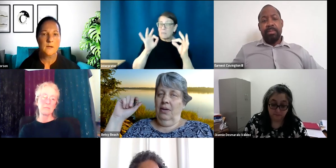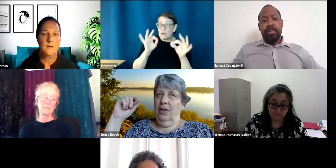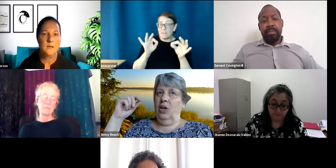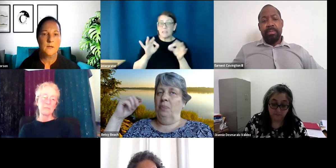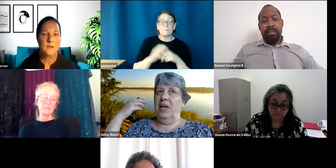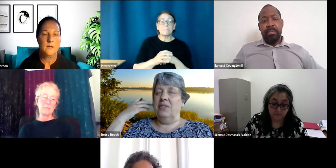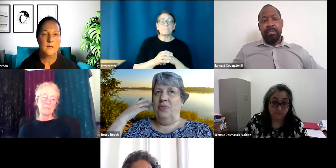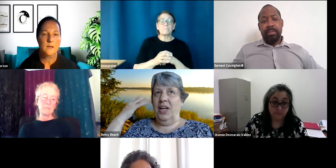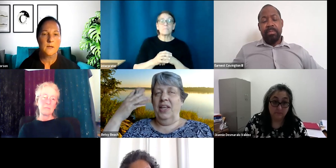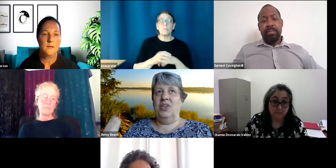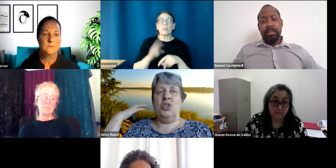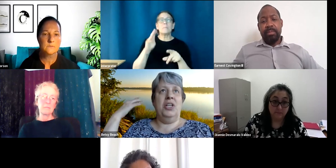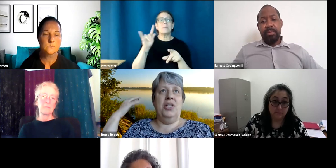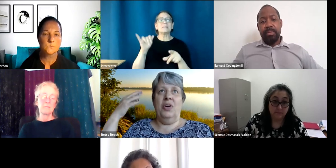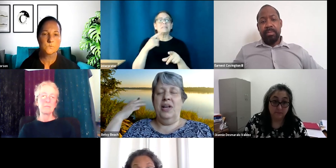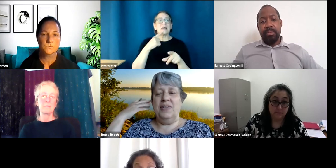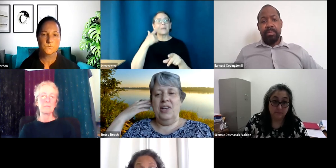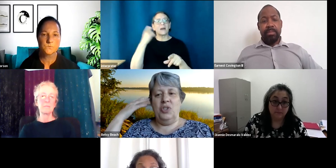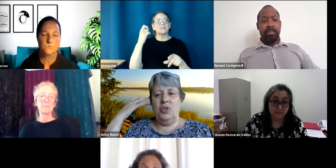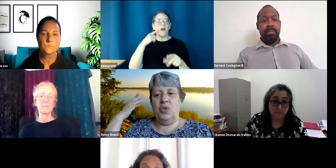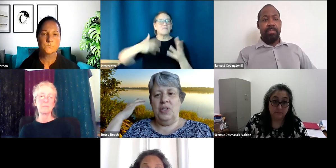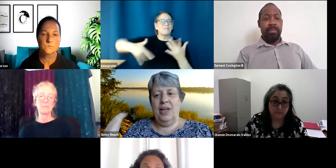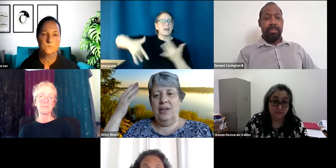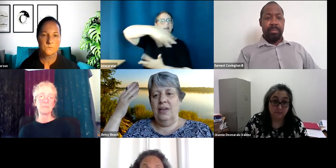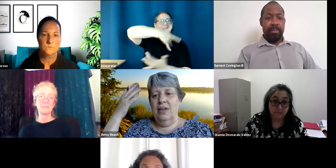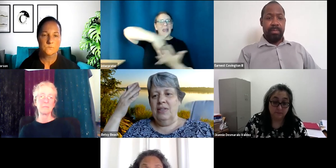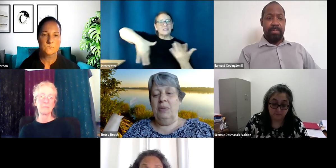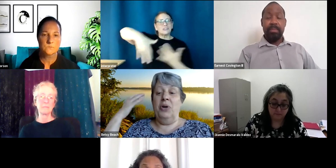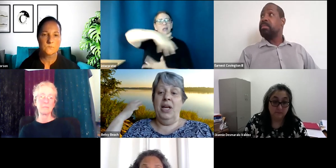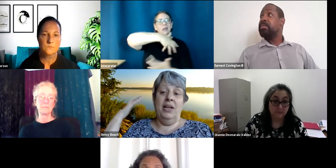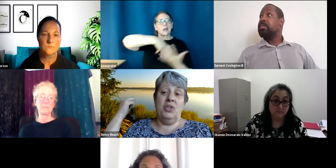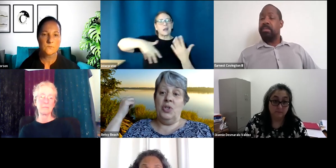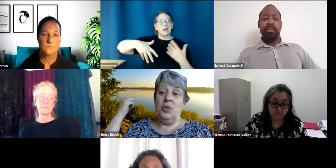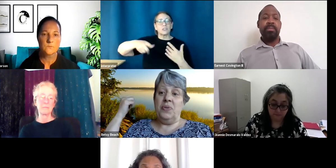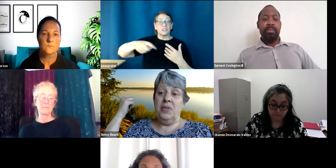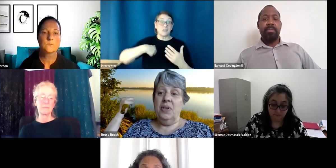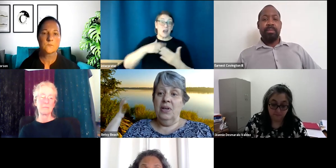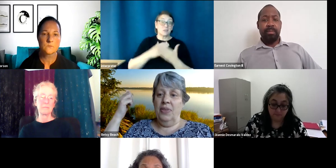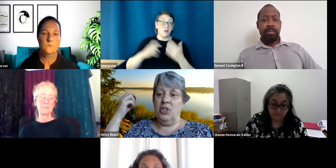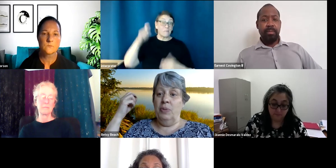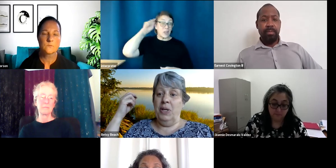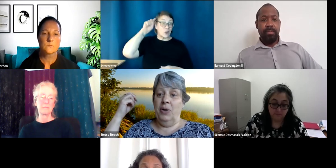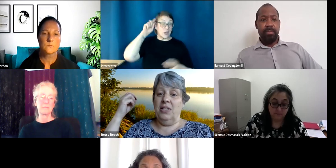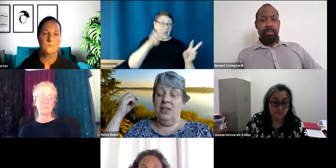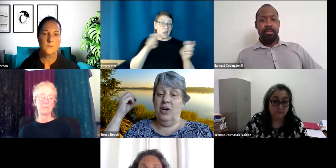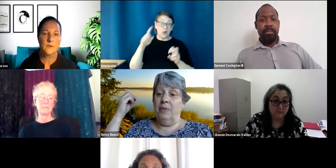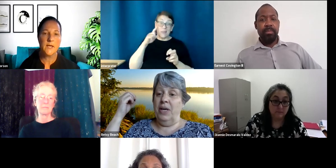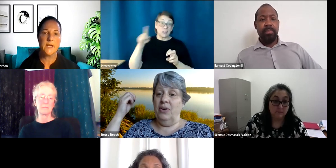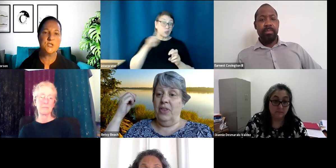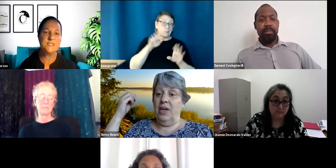You know, because of ventilation and all kinds of issues. She's had some hearing aid issues. I think she'd be great to talk about all that.